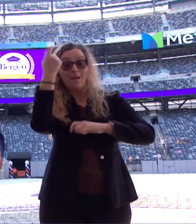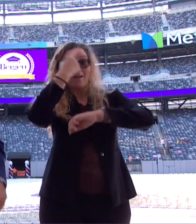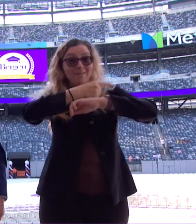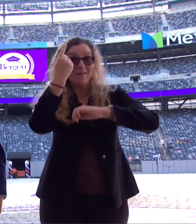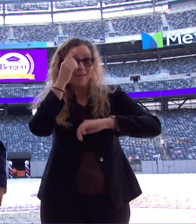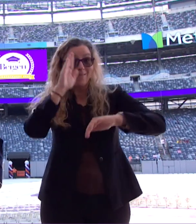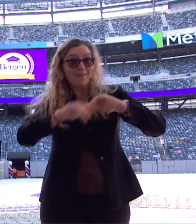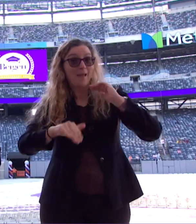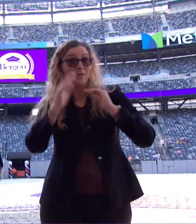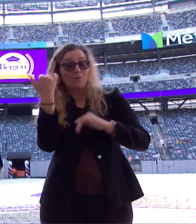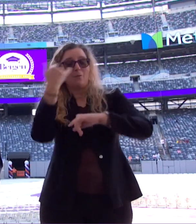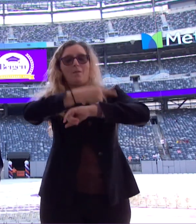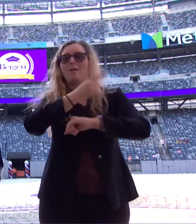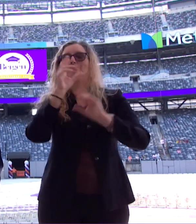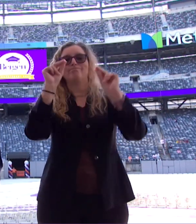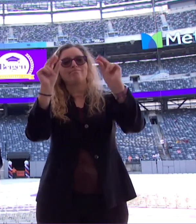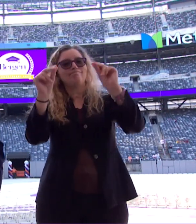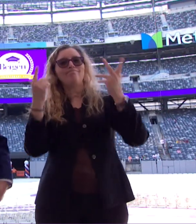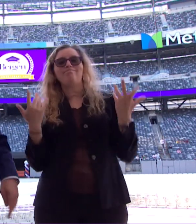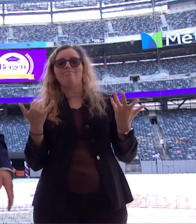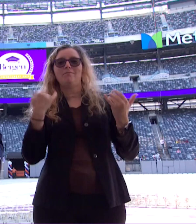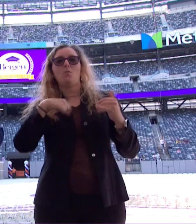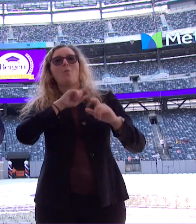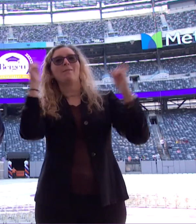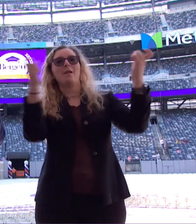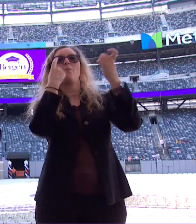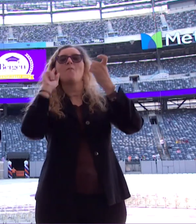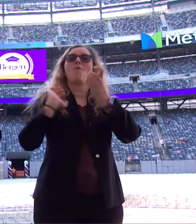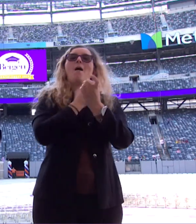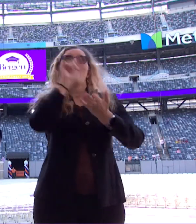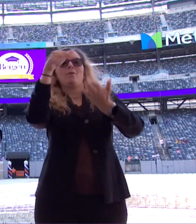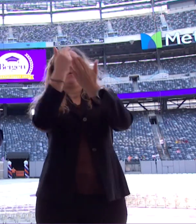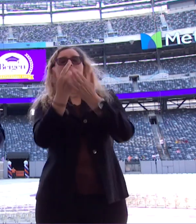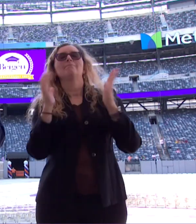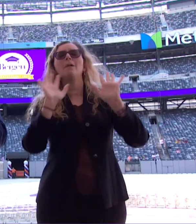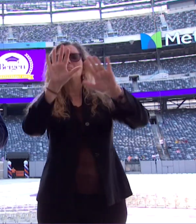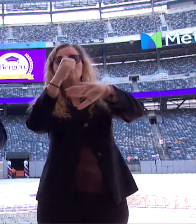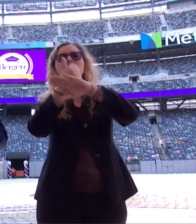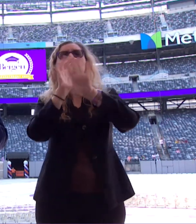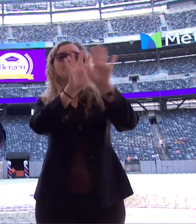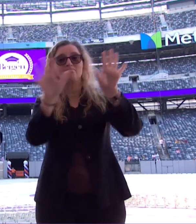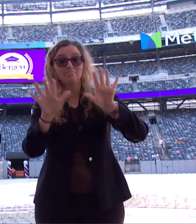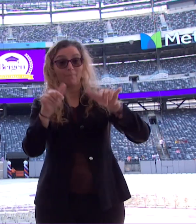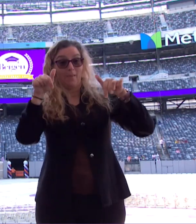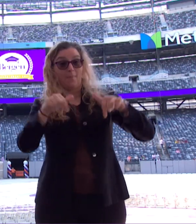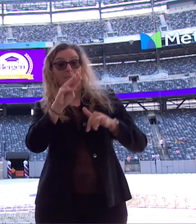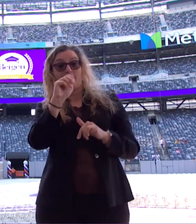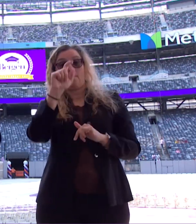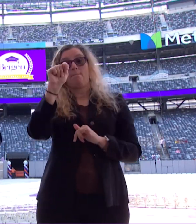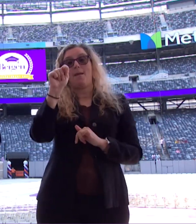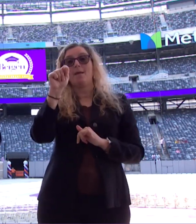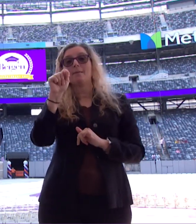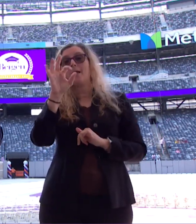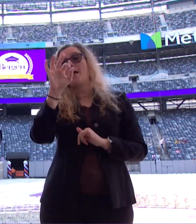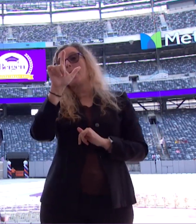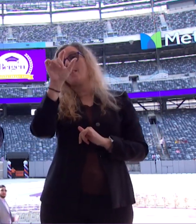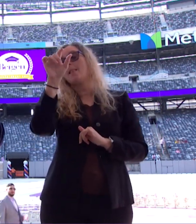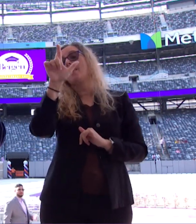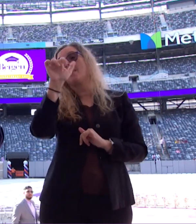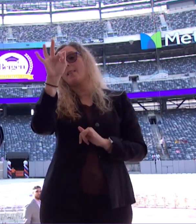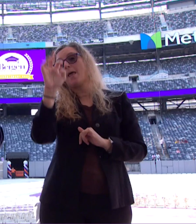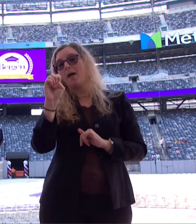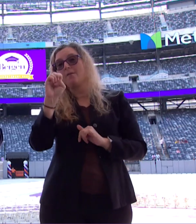what we will celebrate today for our graduates. So let's set the scene a little bit. Like we said, we are here at MetLife Stadium. This is the